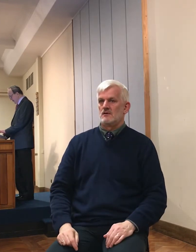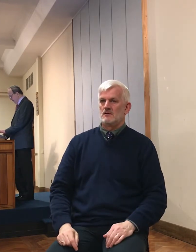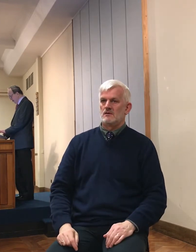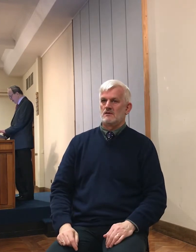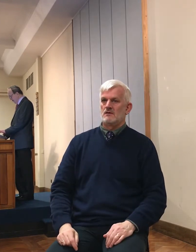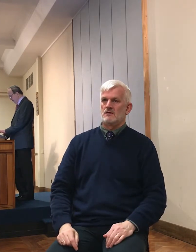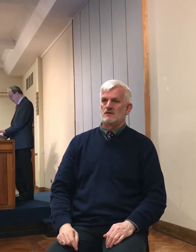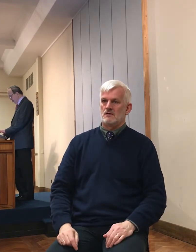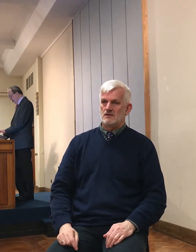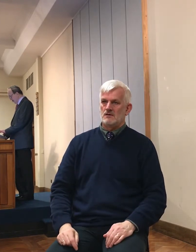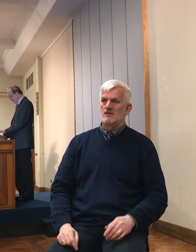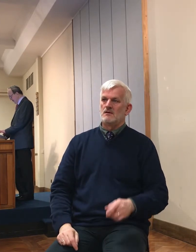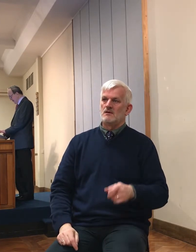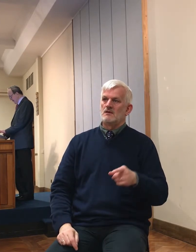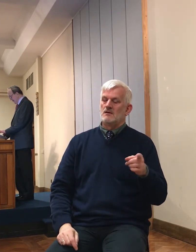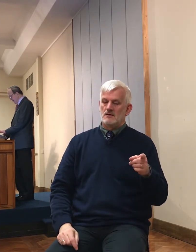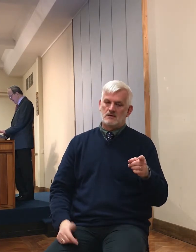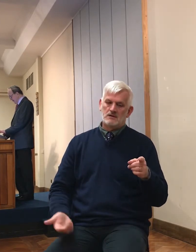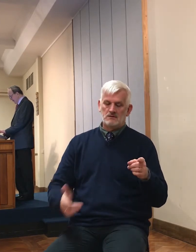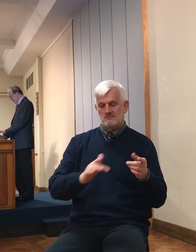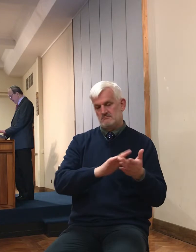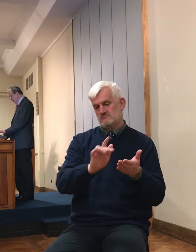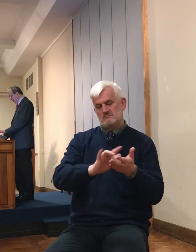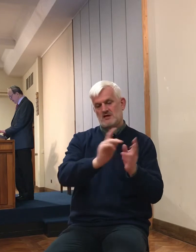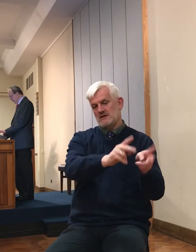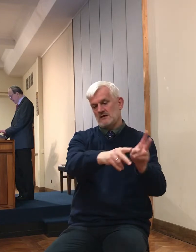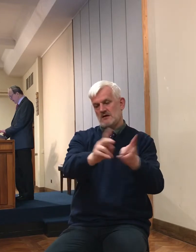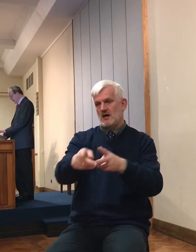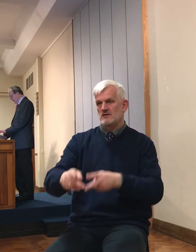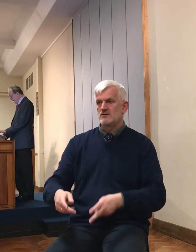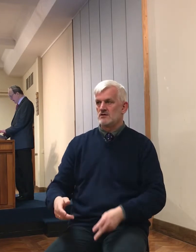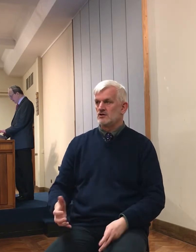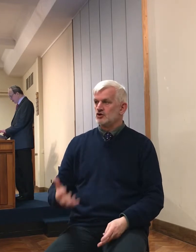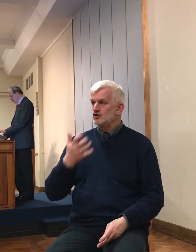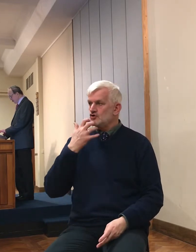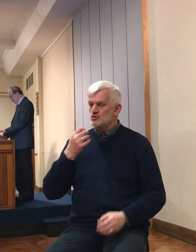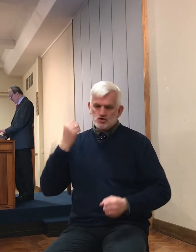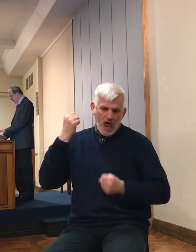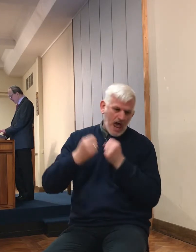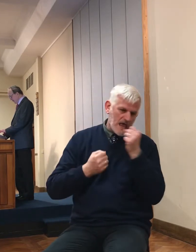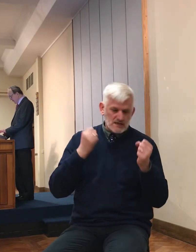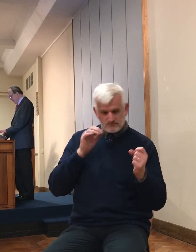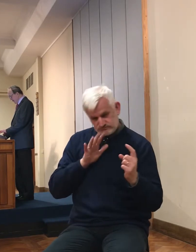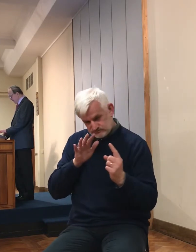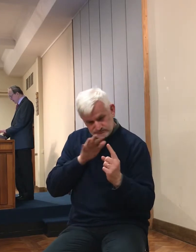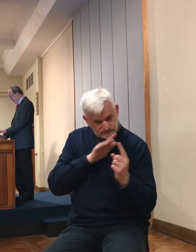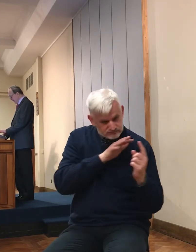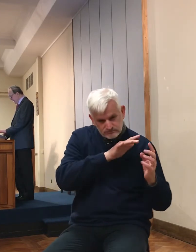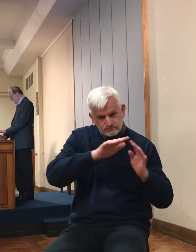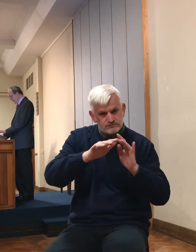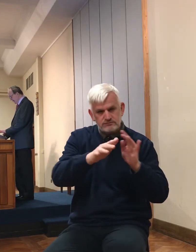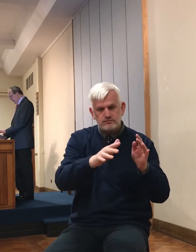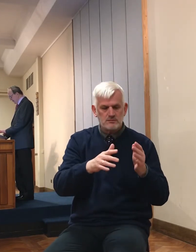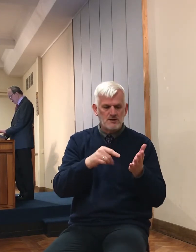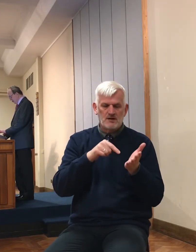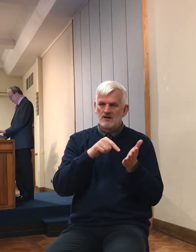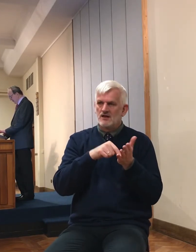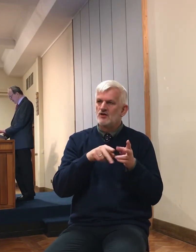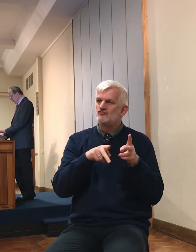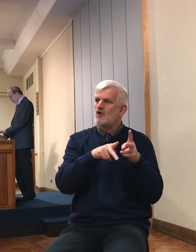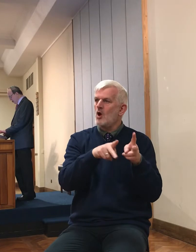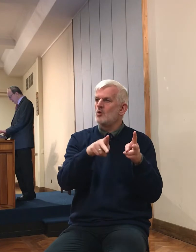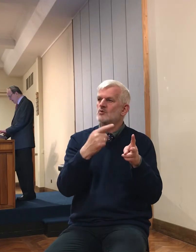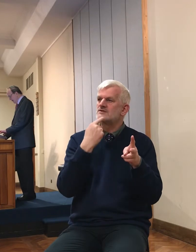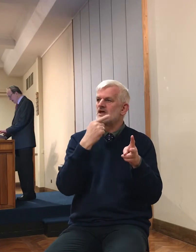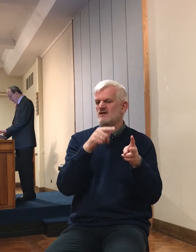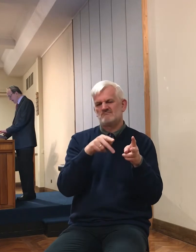suffered a great slaughter and they were chased and the route is given in verse 10 to a